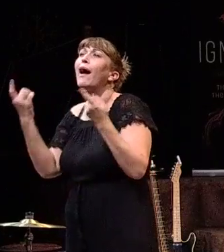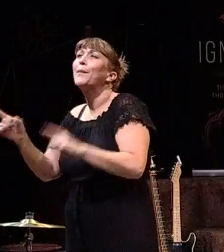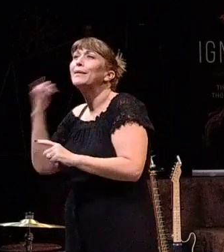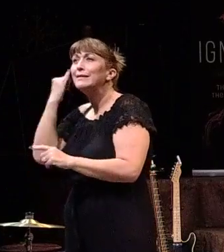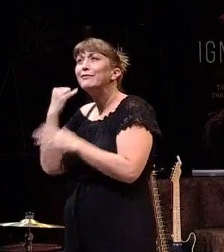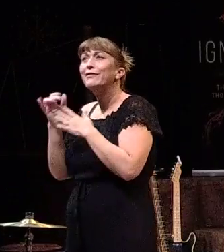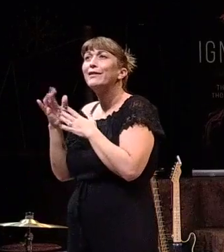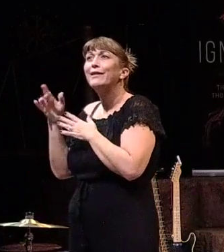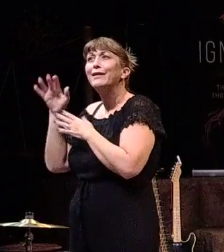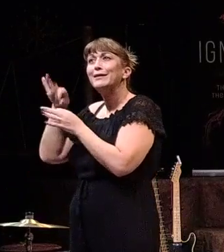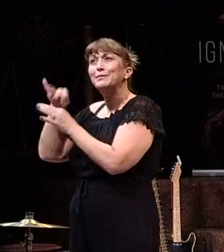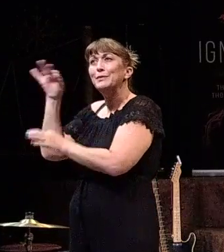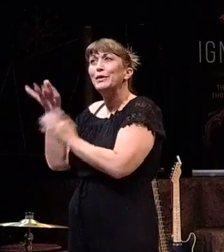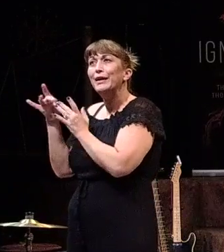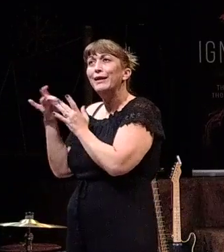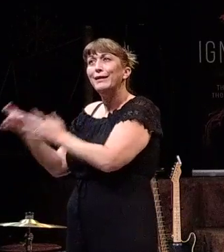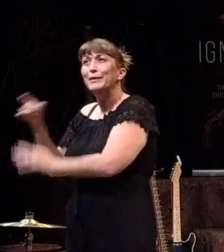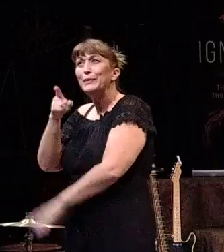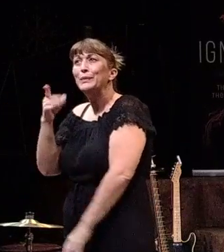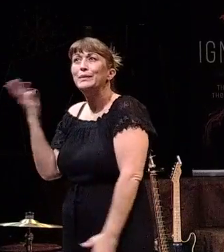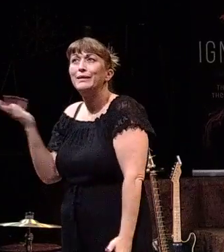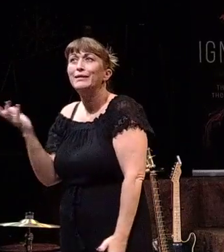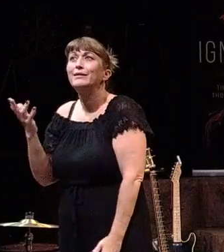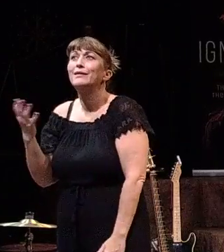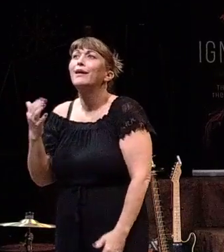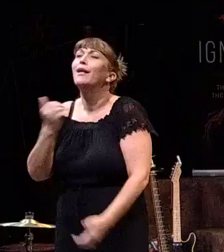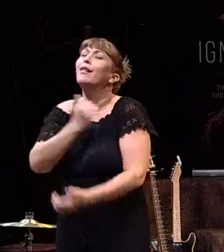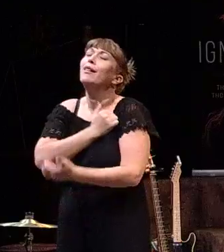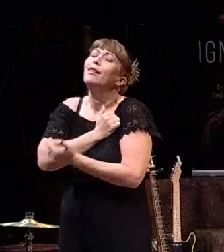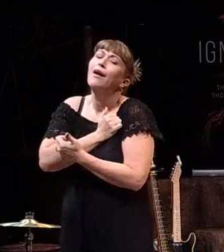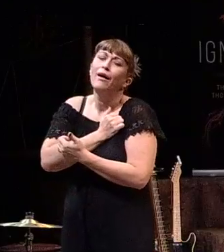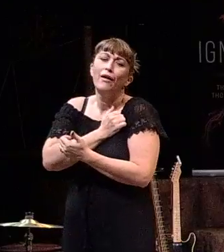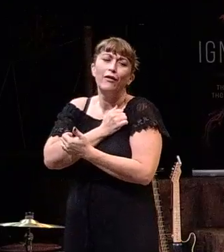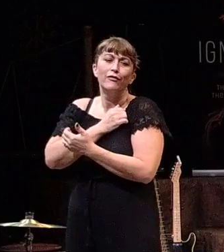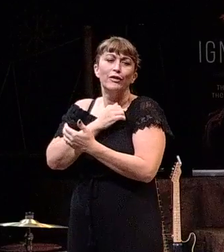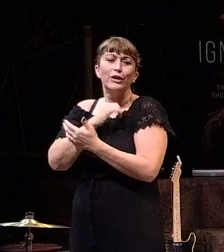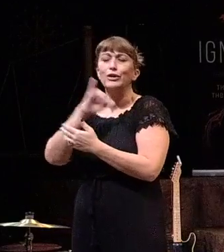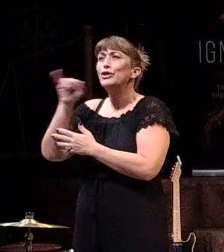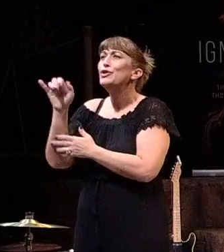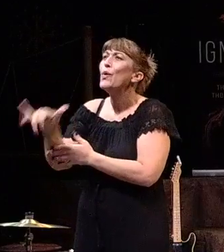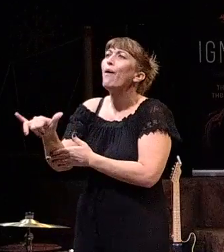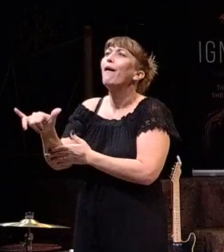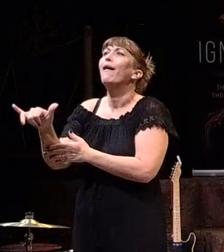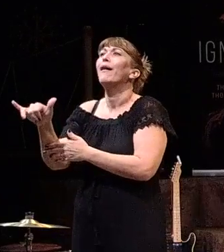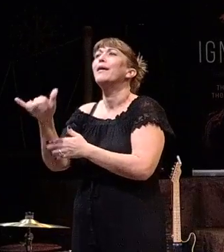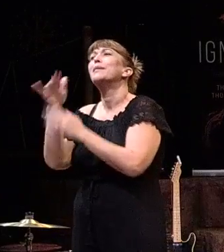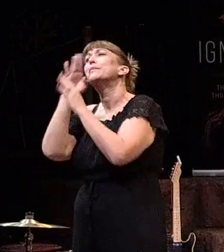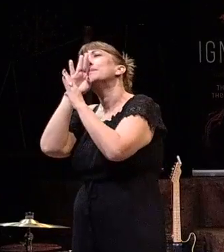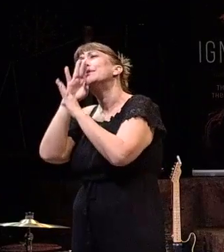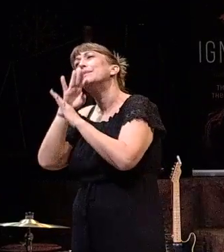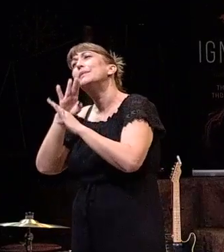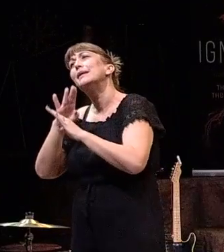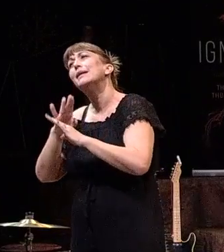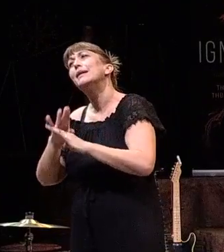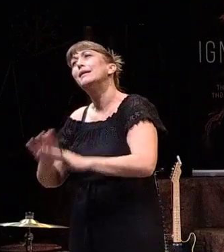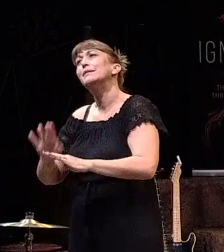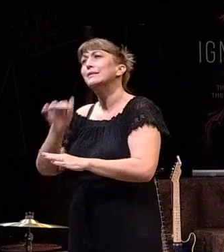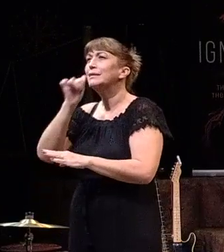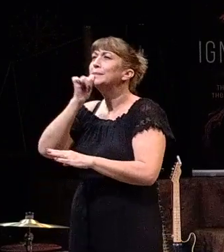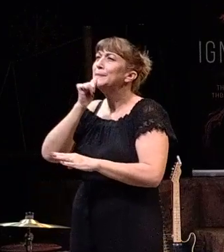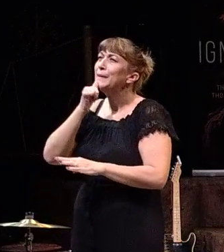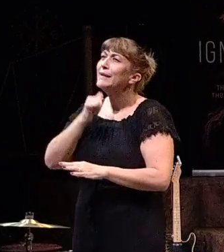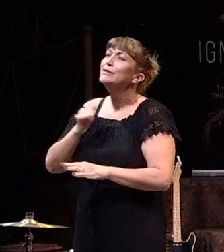But the fruit of the Spirit is love, joy, peace, forbearance or patience,